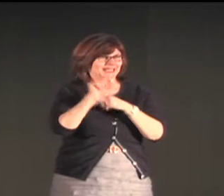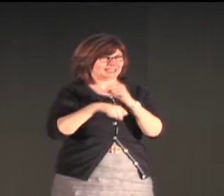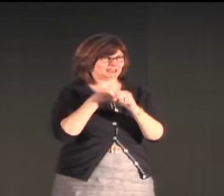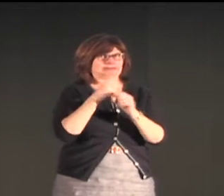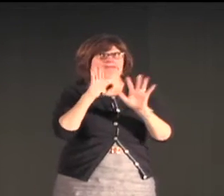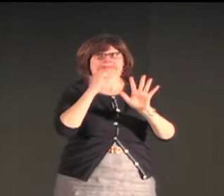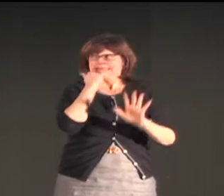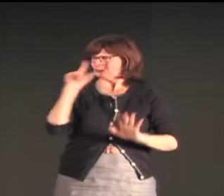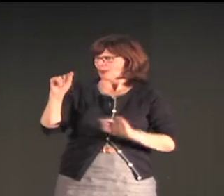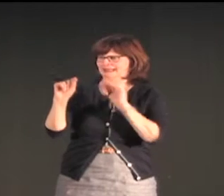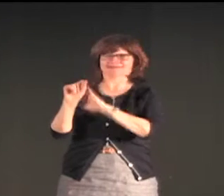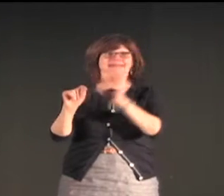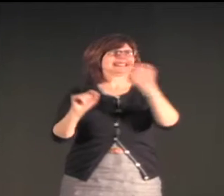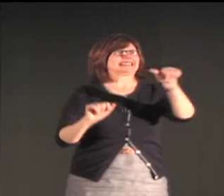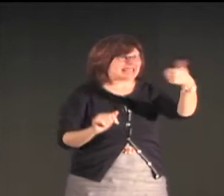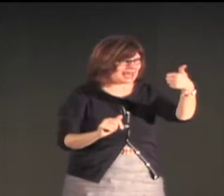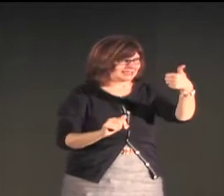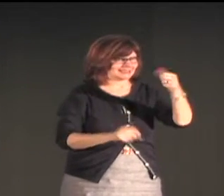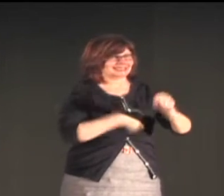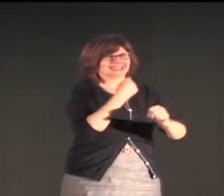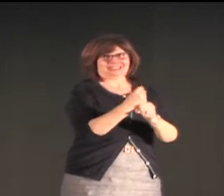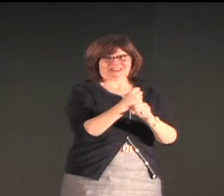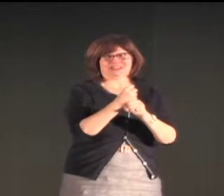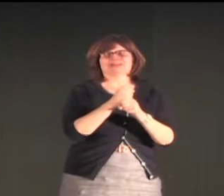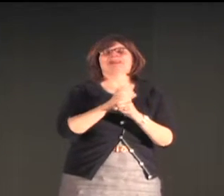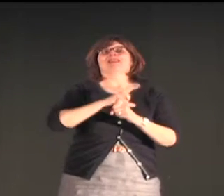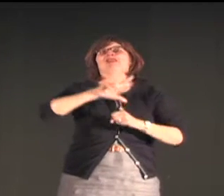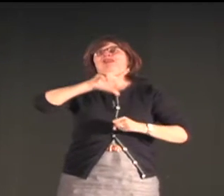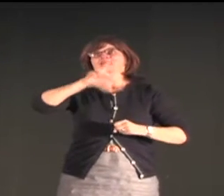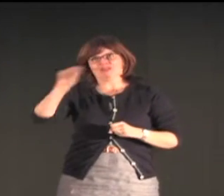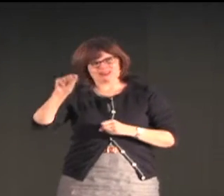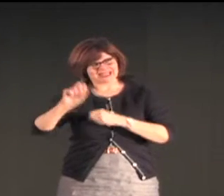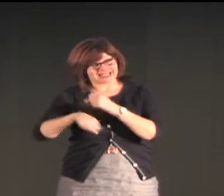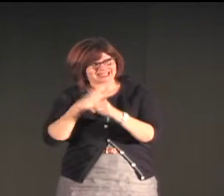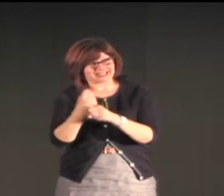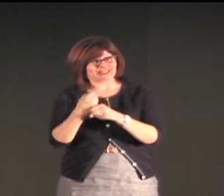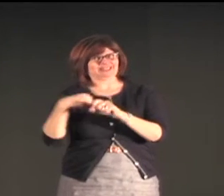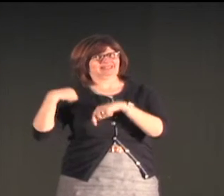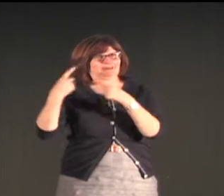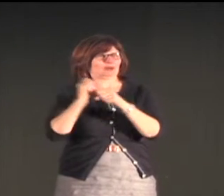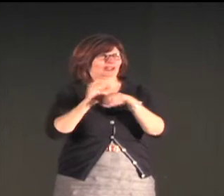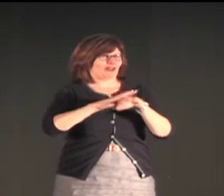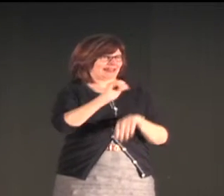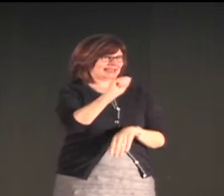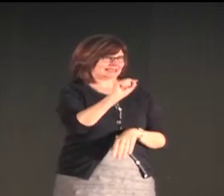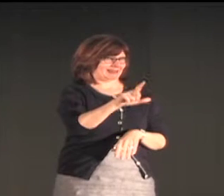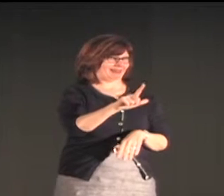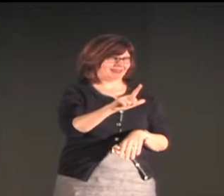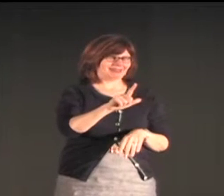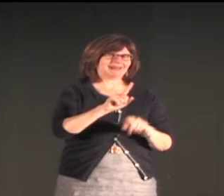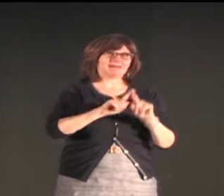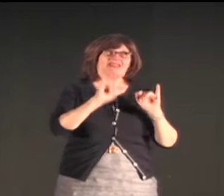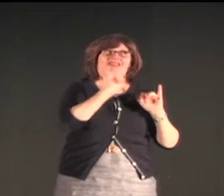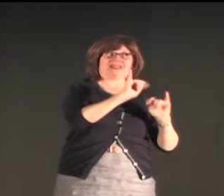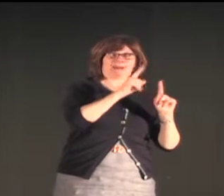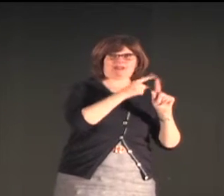one specific part of the world, where I've been working for, well, was going to say 20 years, but actually 30 years I've been working on